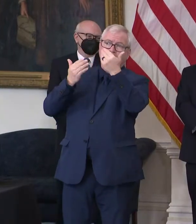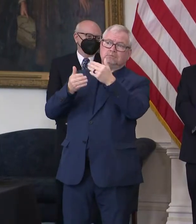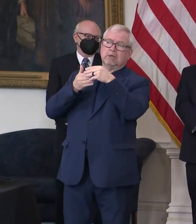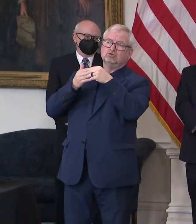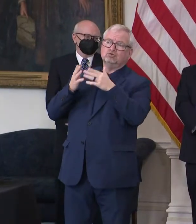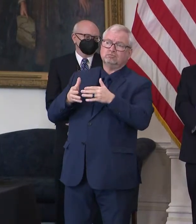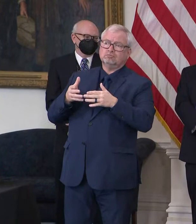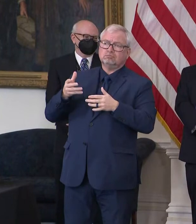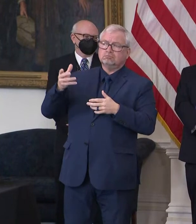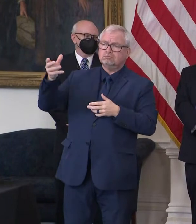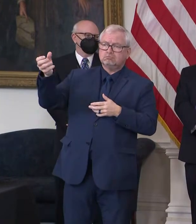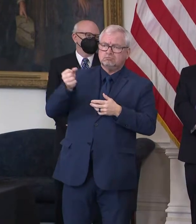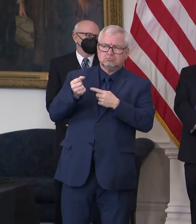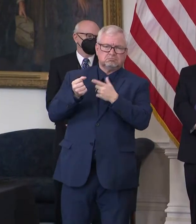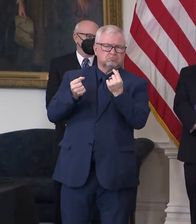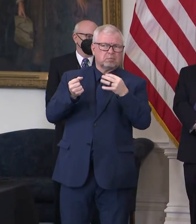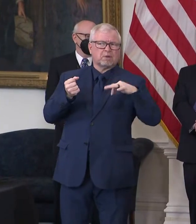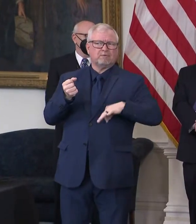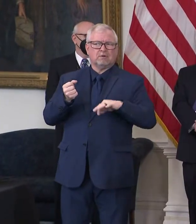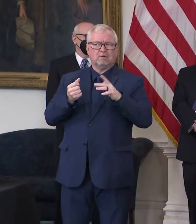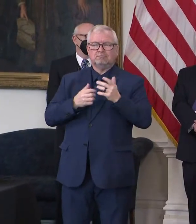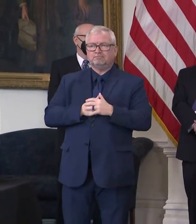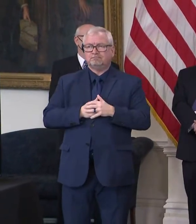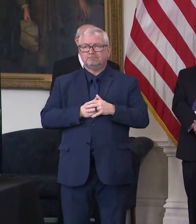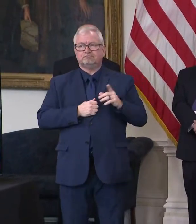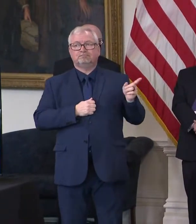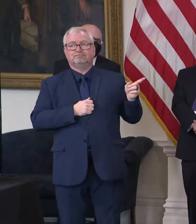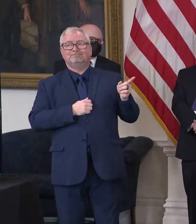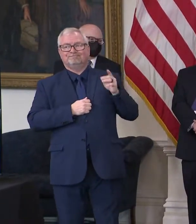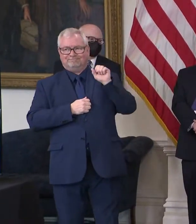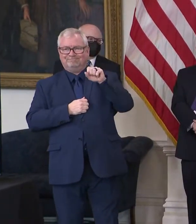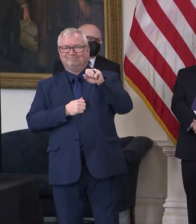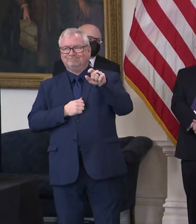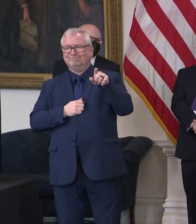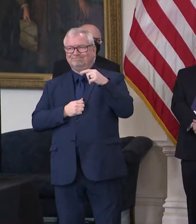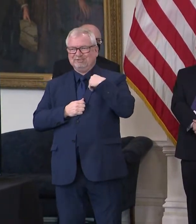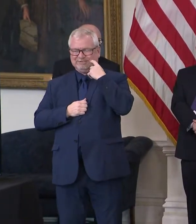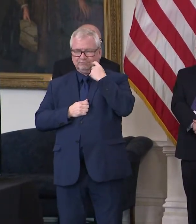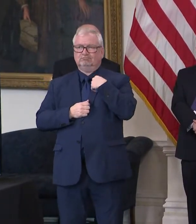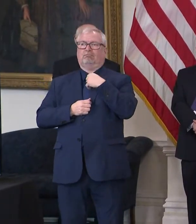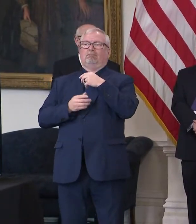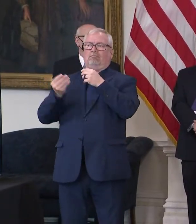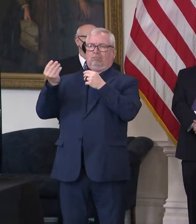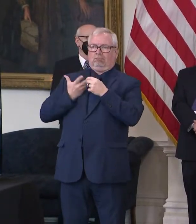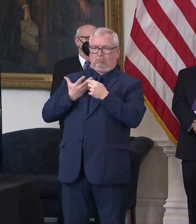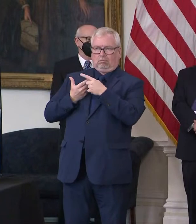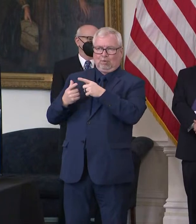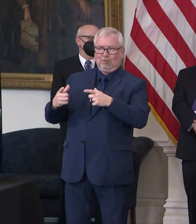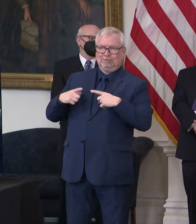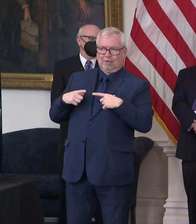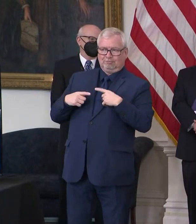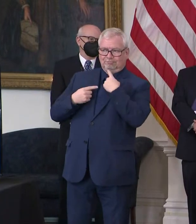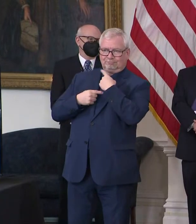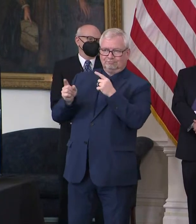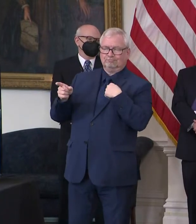I just learned of Mr. Wiedefeld's resignation yesterday of retirement.